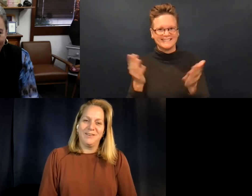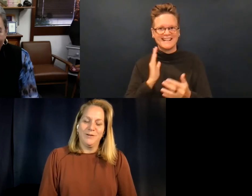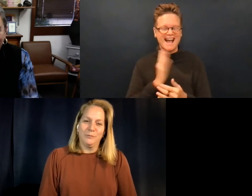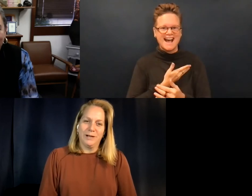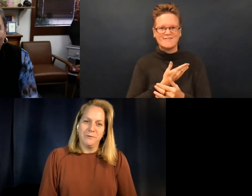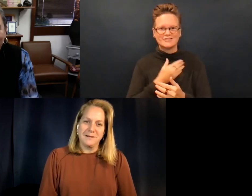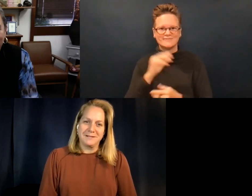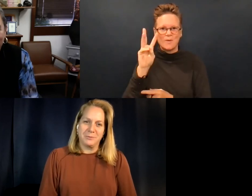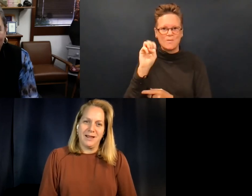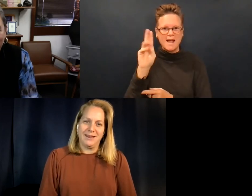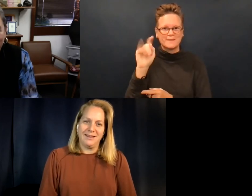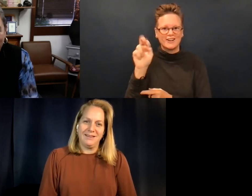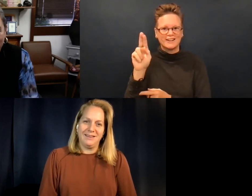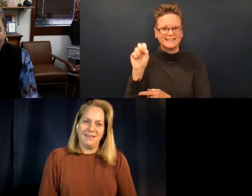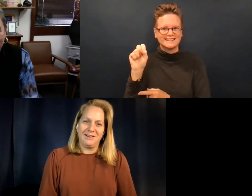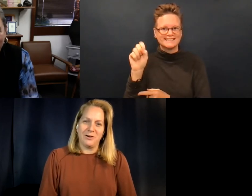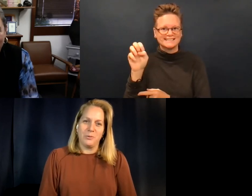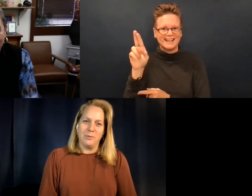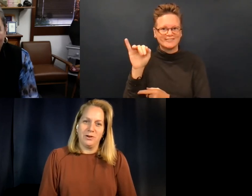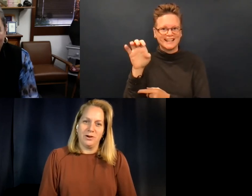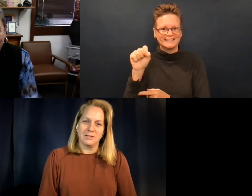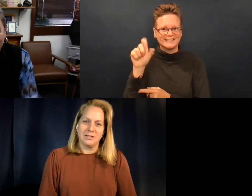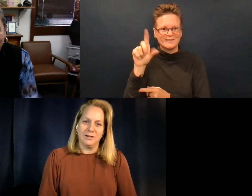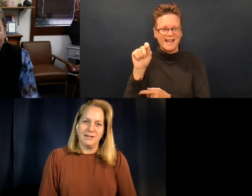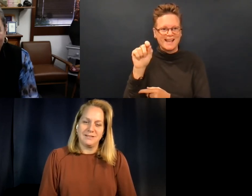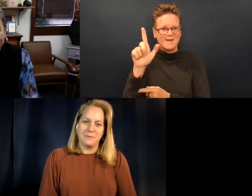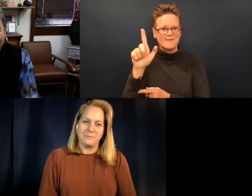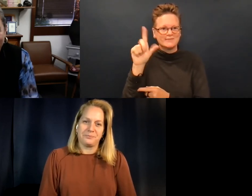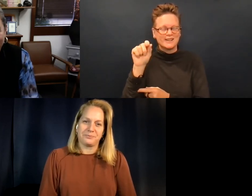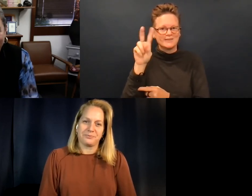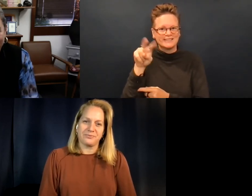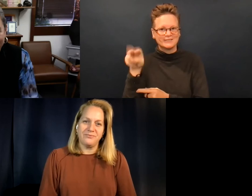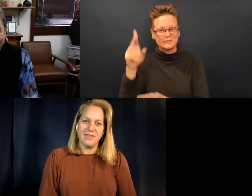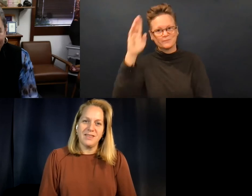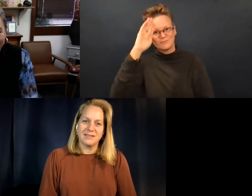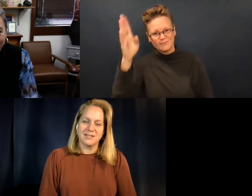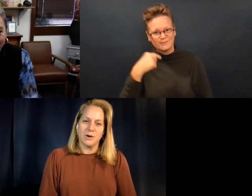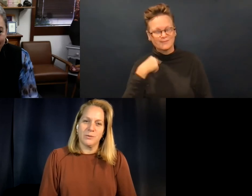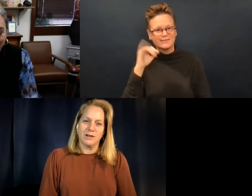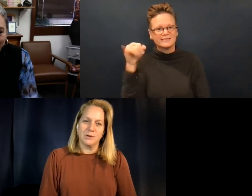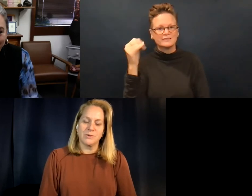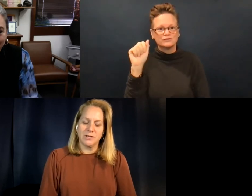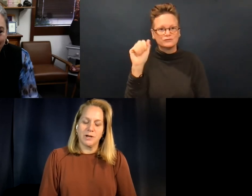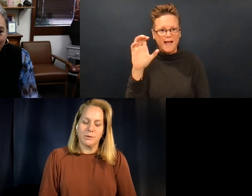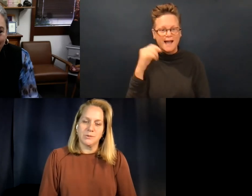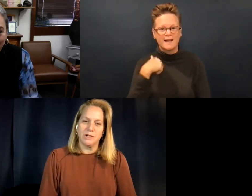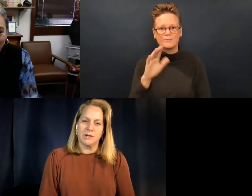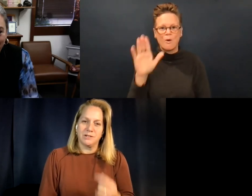Thank you, everybody, for participating in our webinar series. This is 2021